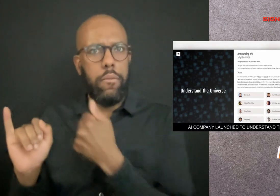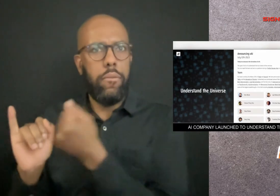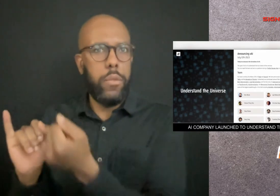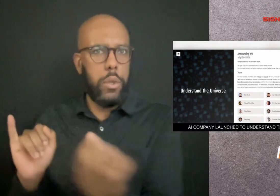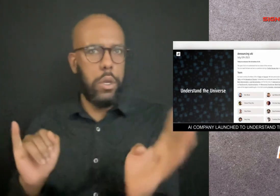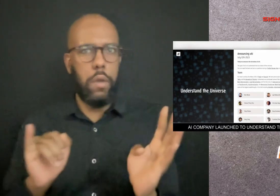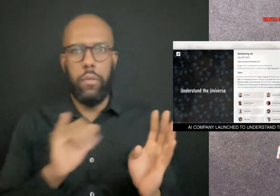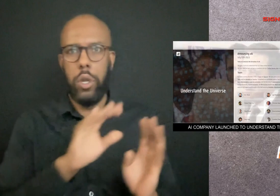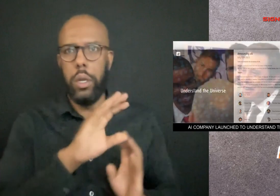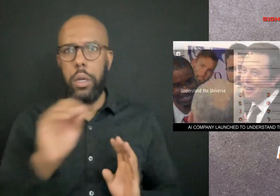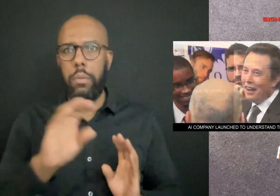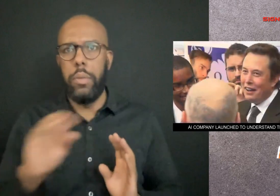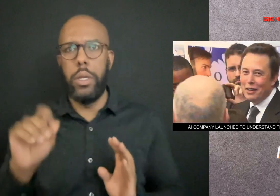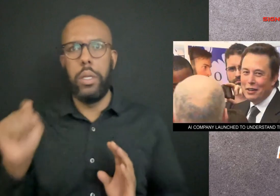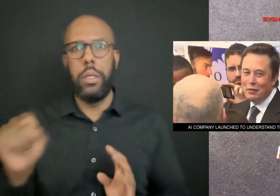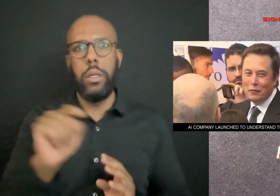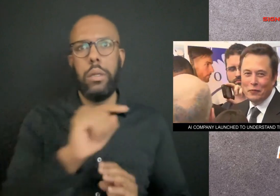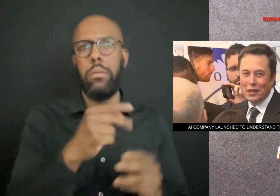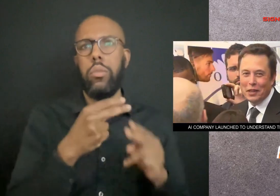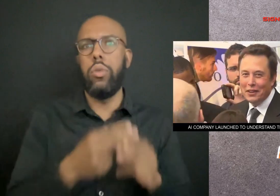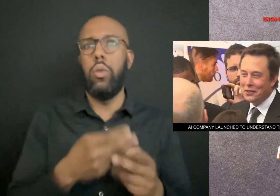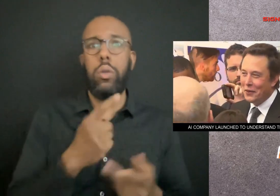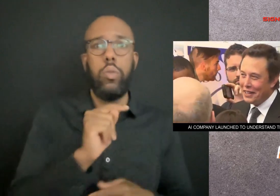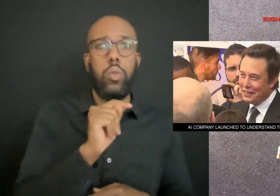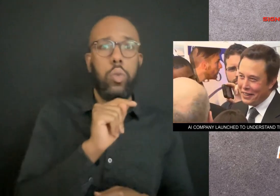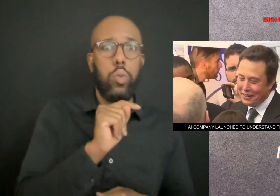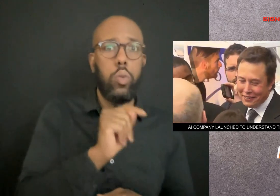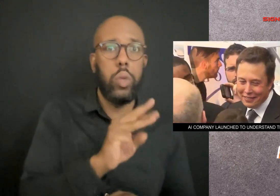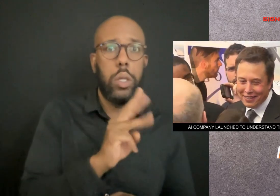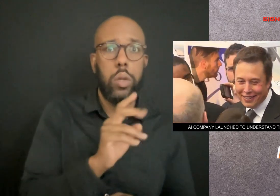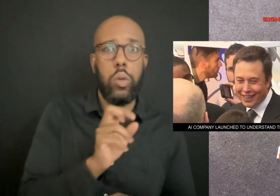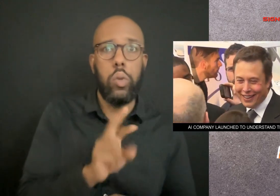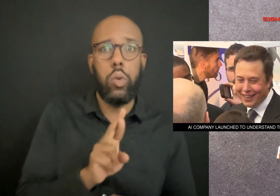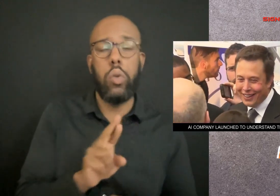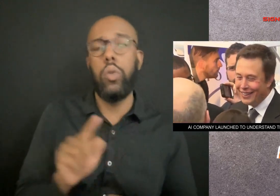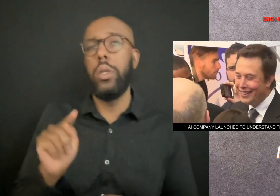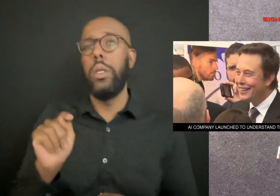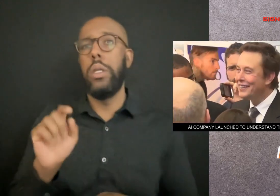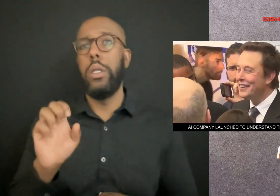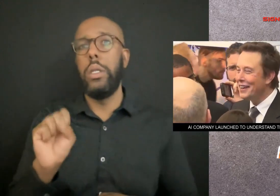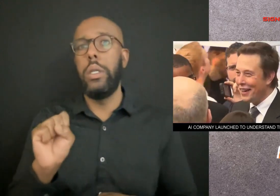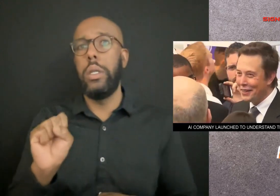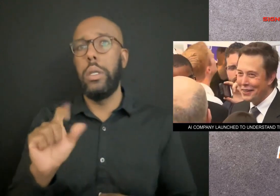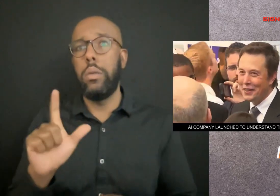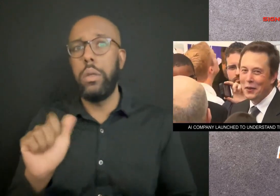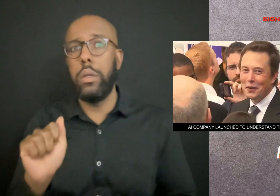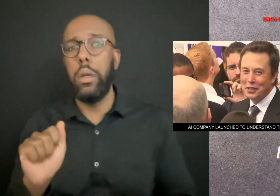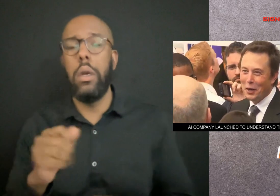He already owns several other companies, including Twitter, Tesla, and SpaceX.